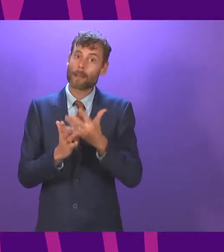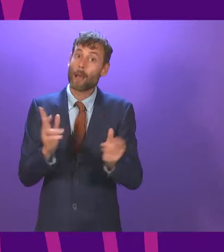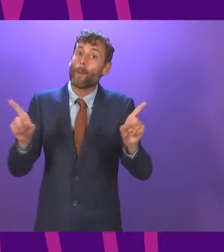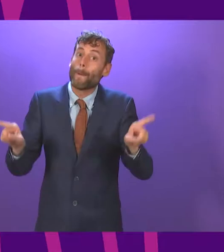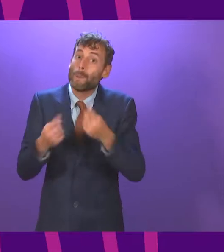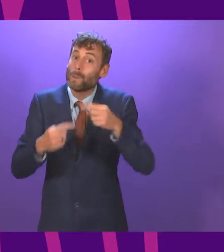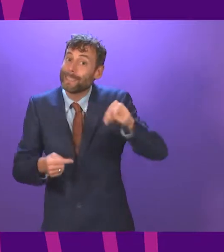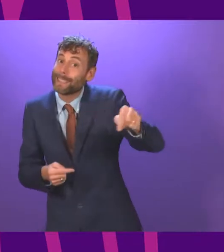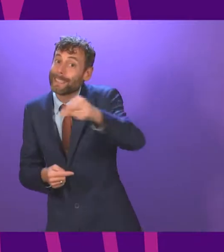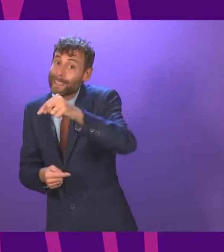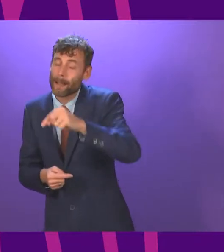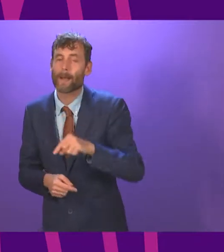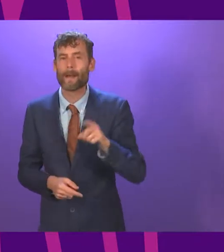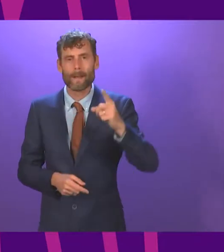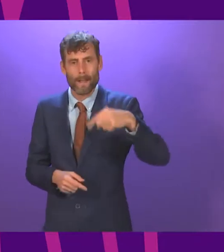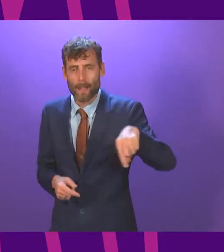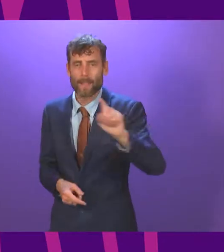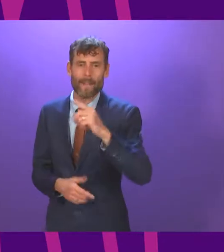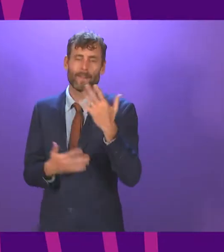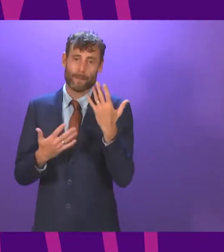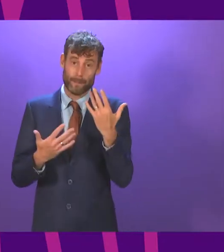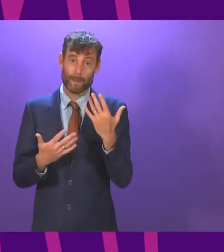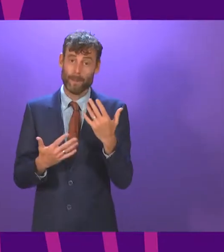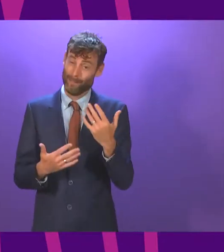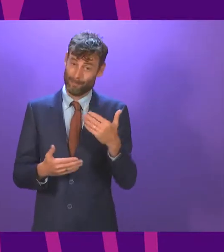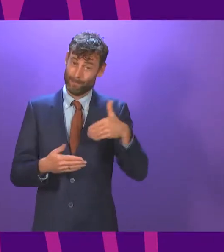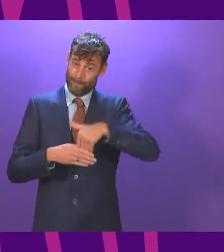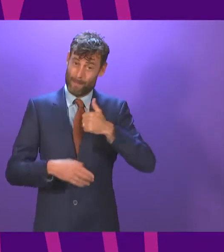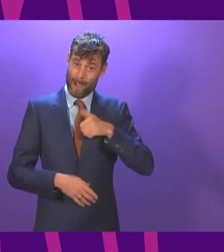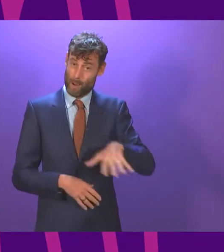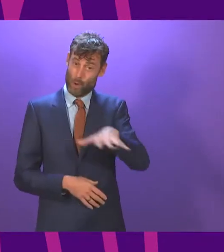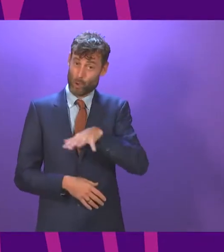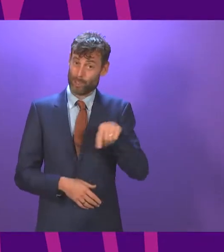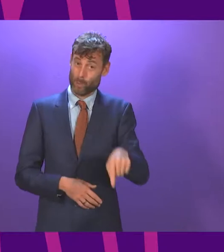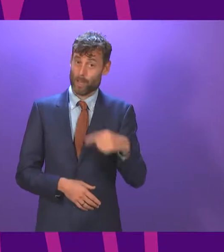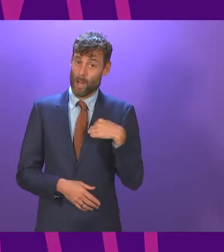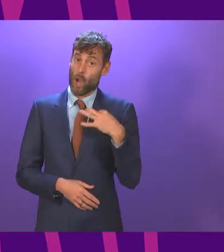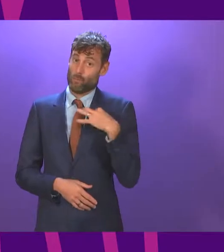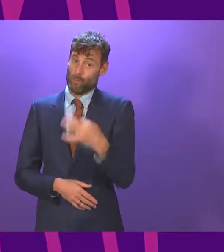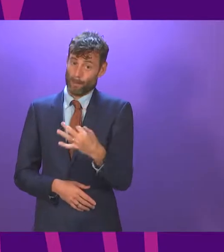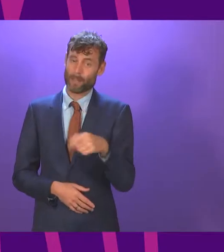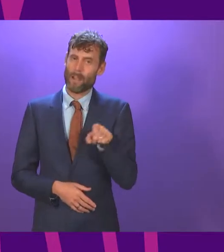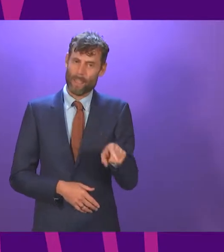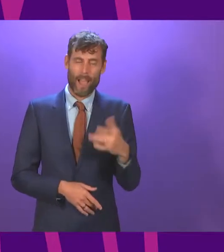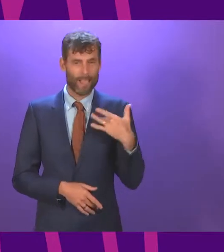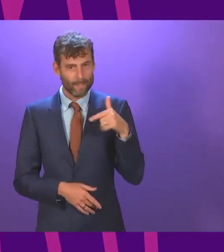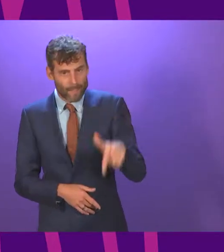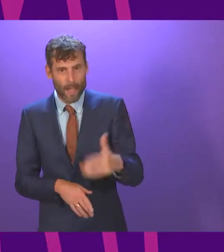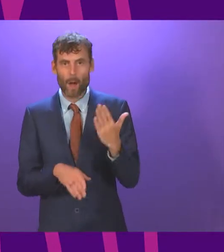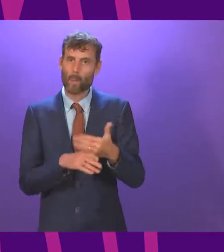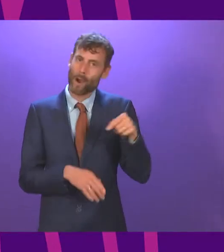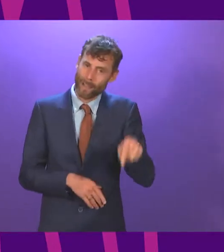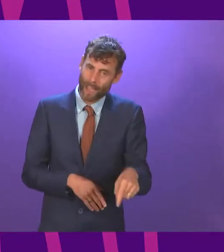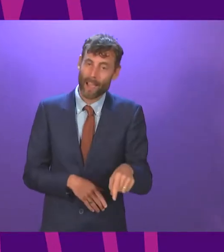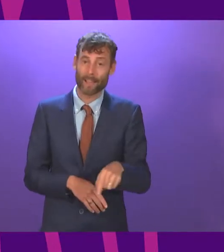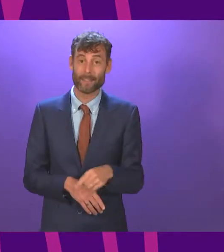have called in the constituency that I represent their home and their place of work. The Scottish